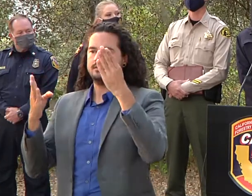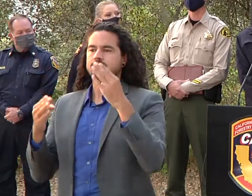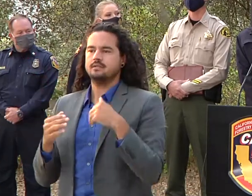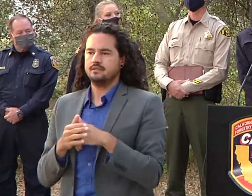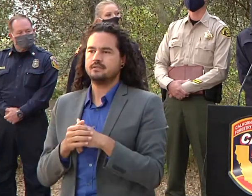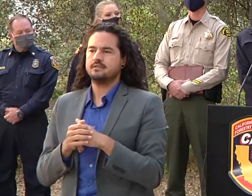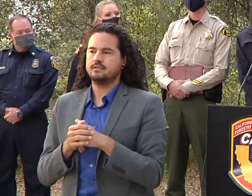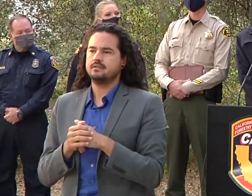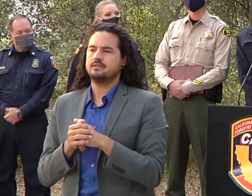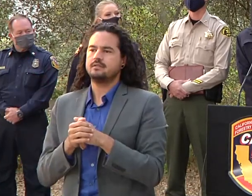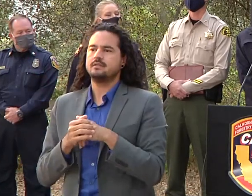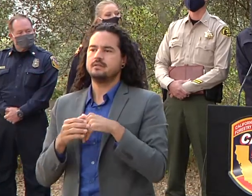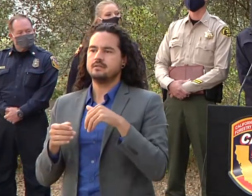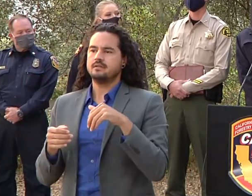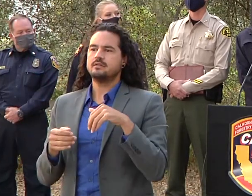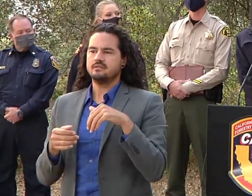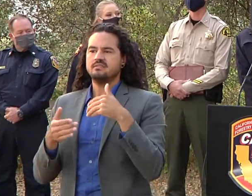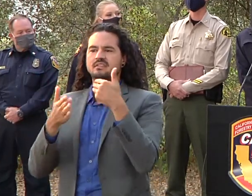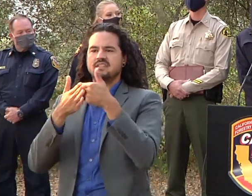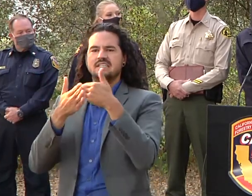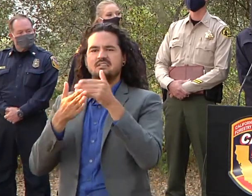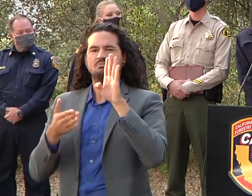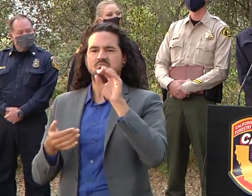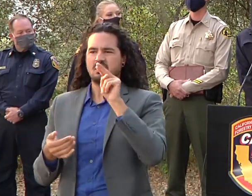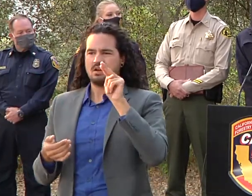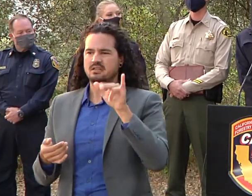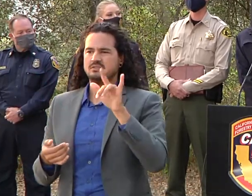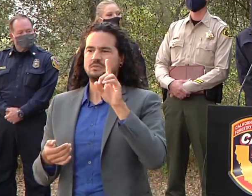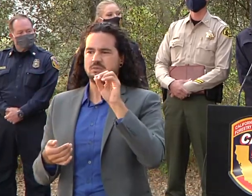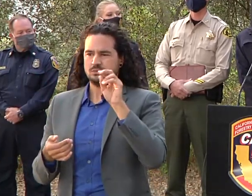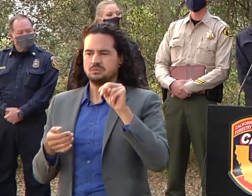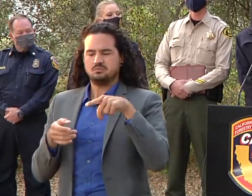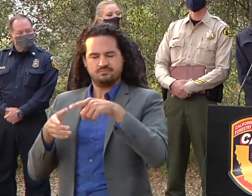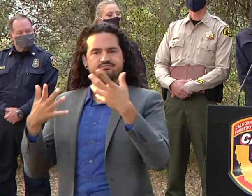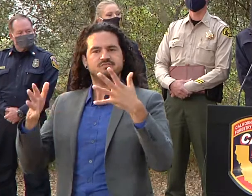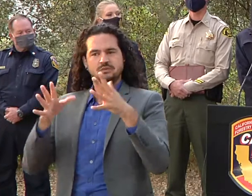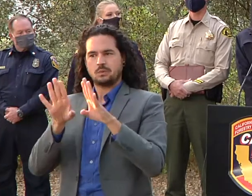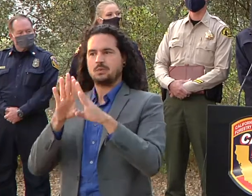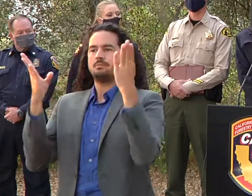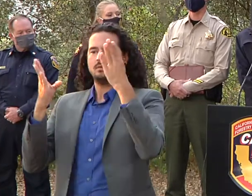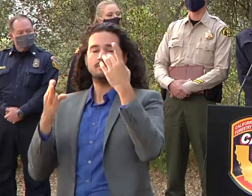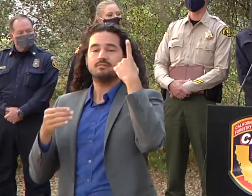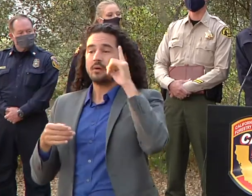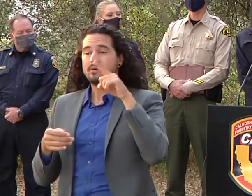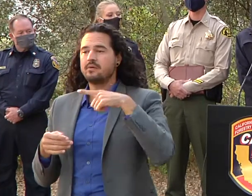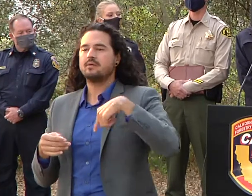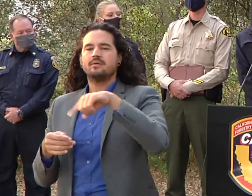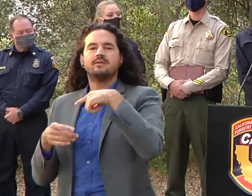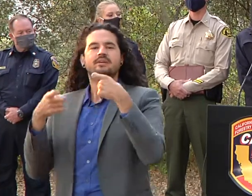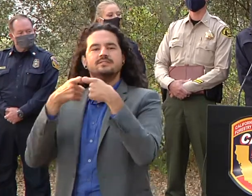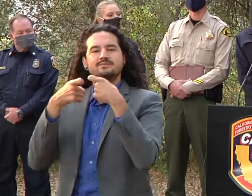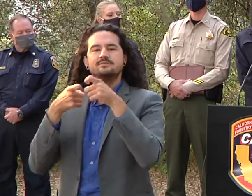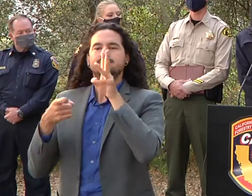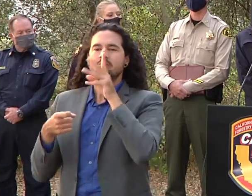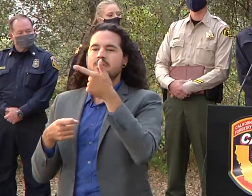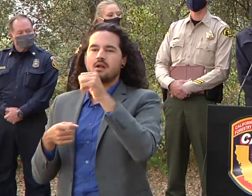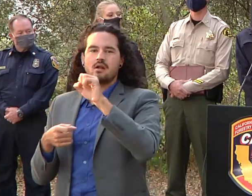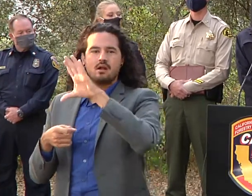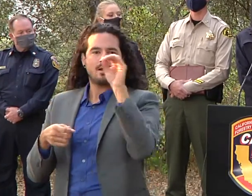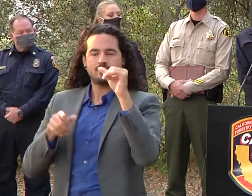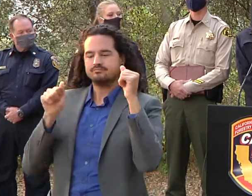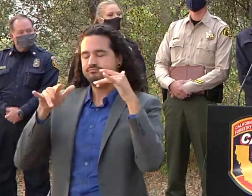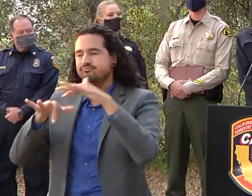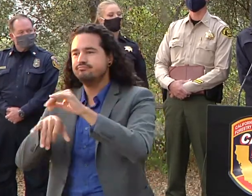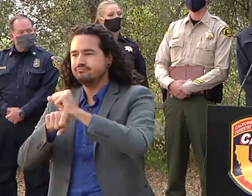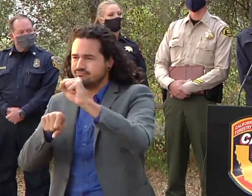throughout the fire so we're maintaining that i just got back from um the the state park uh big basin and